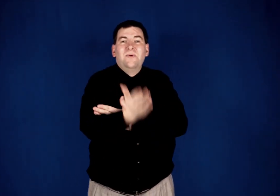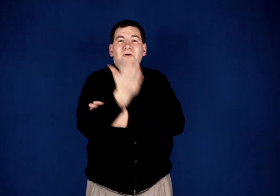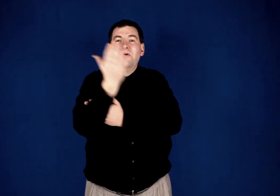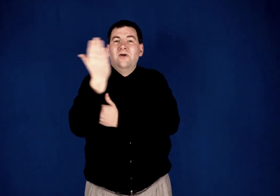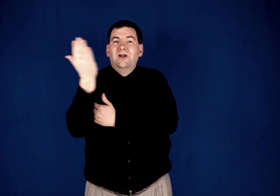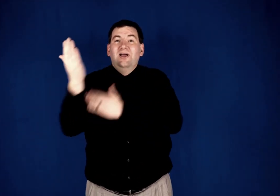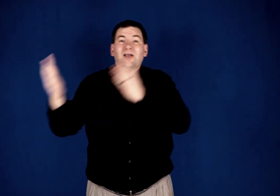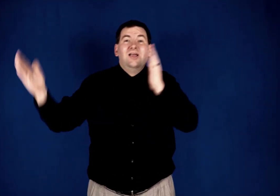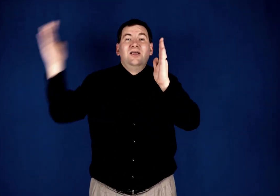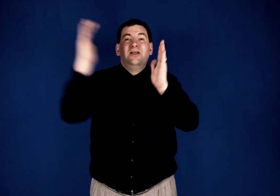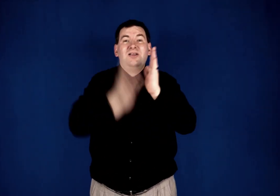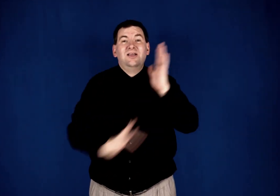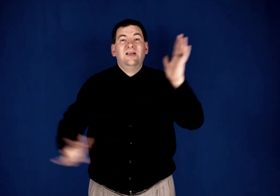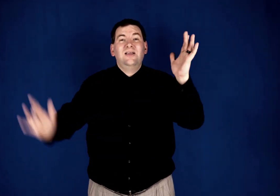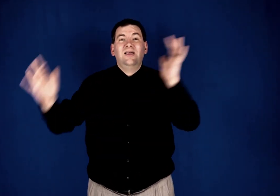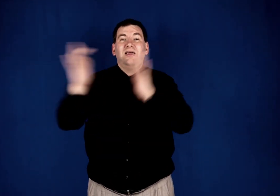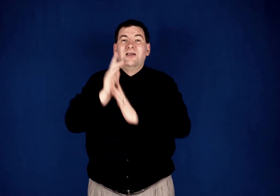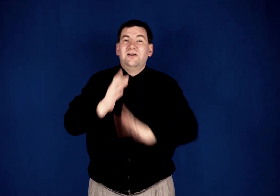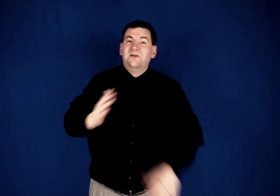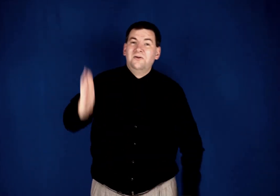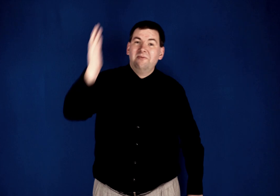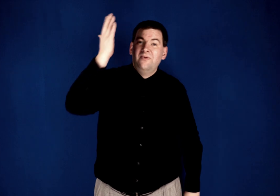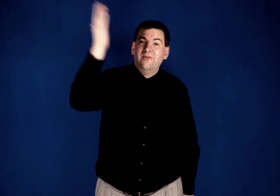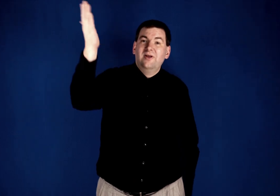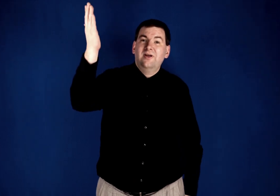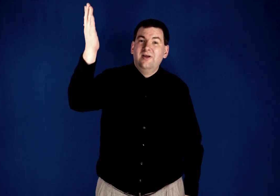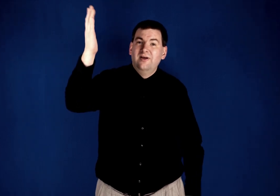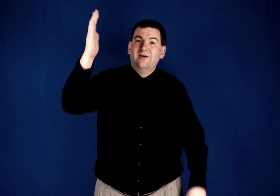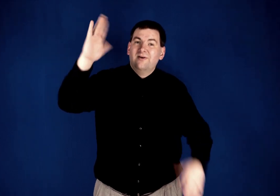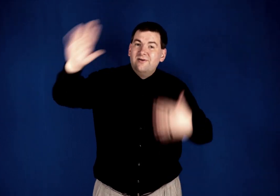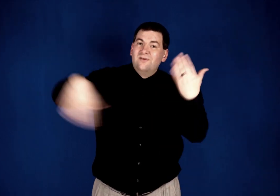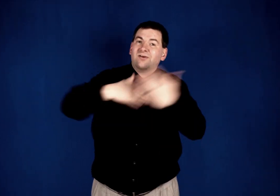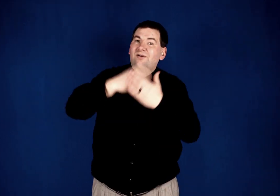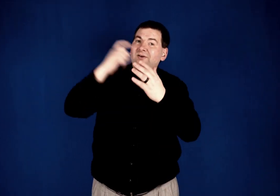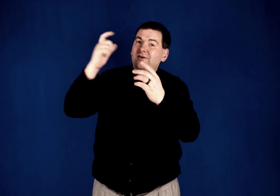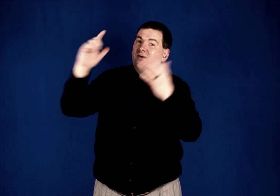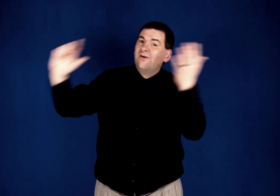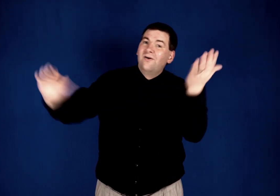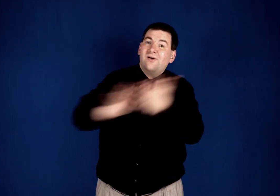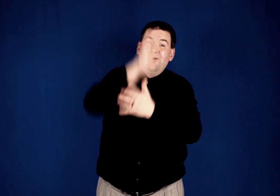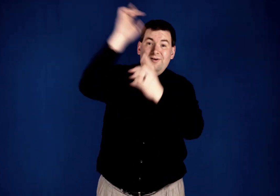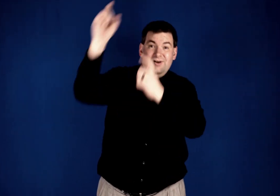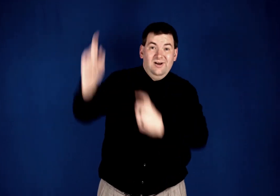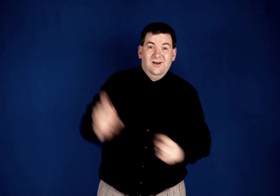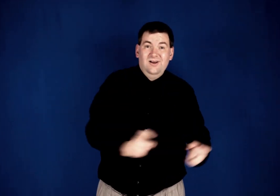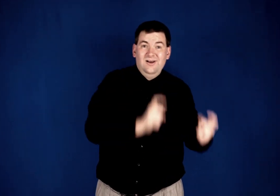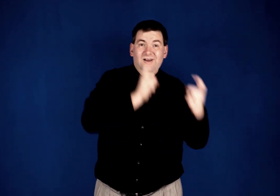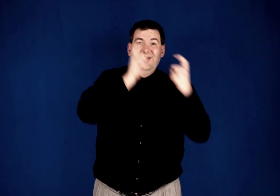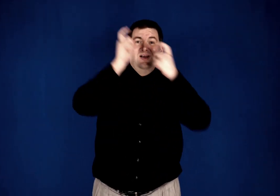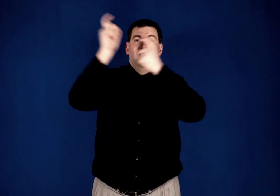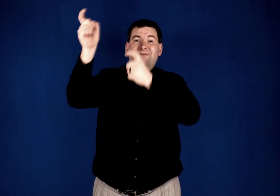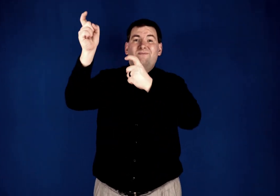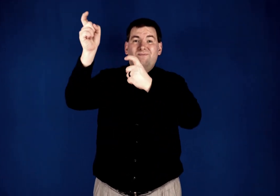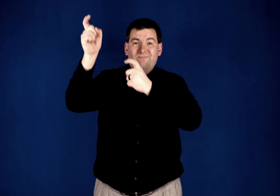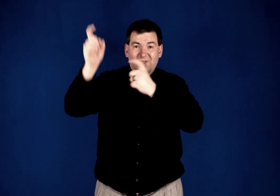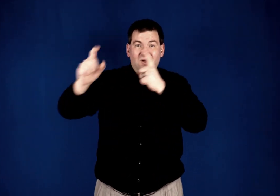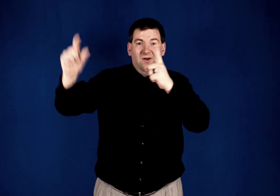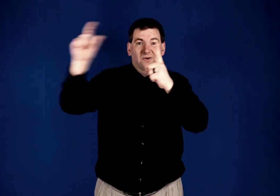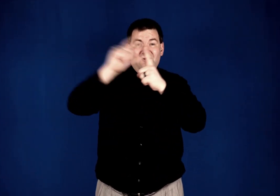Jesus, to thee be all glory given Word